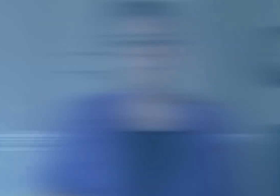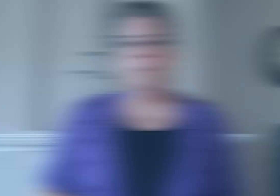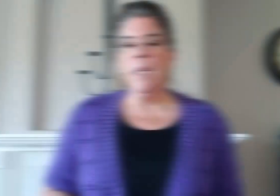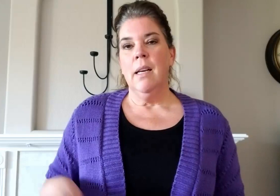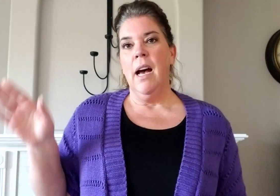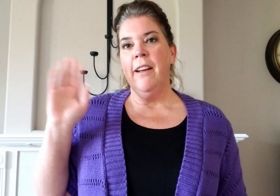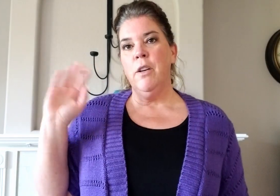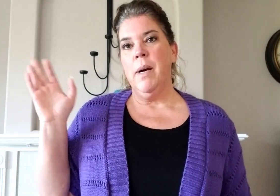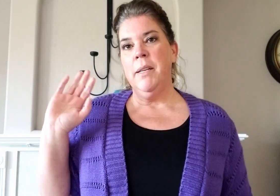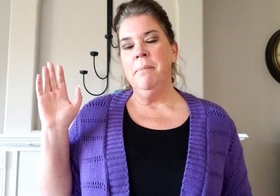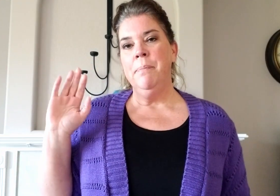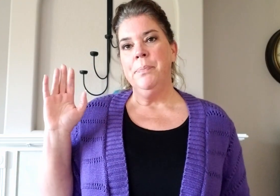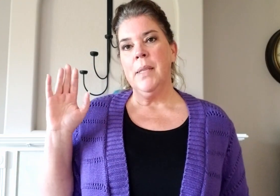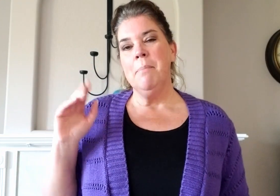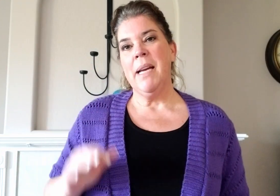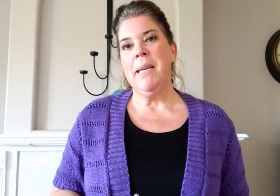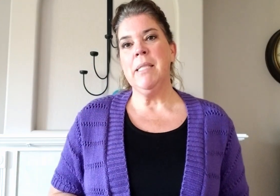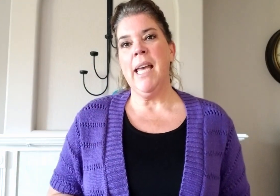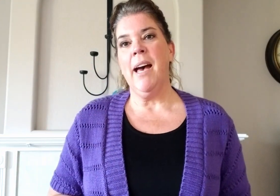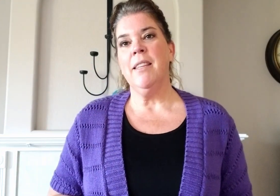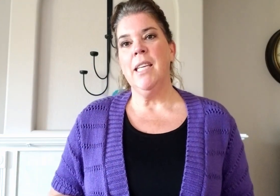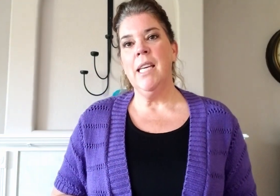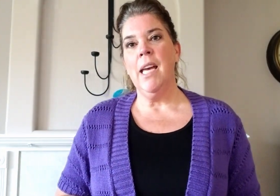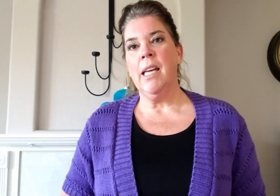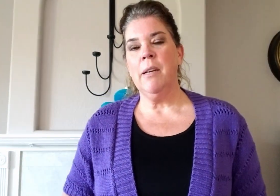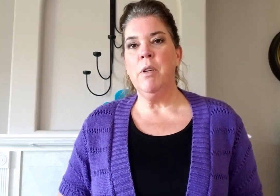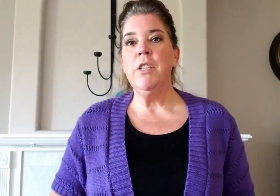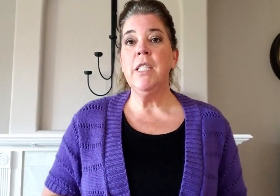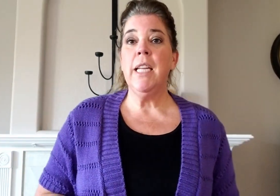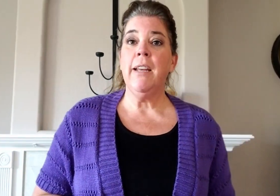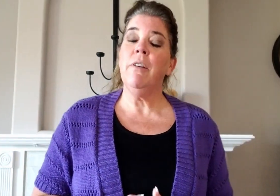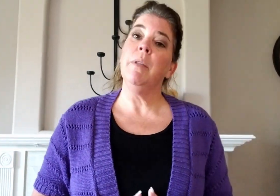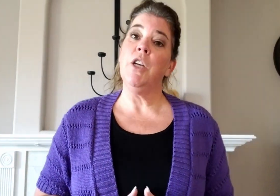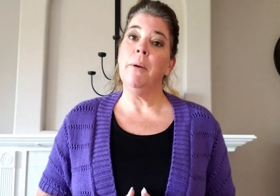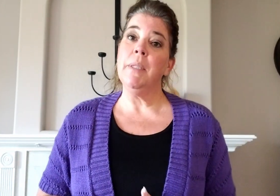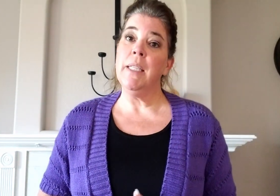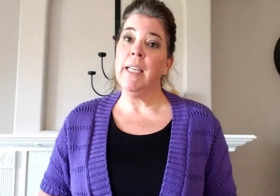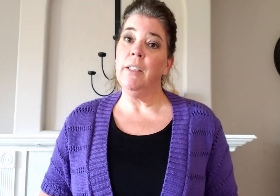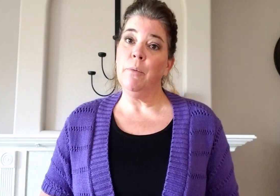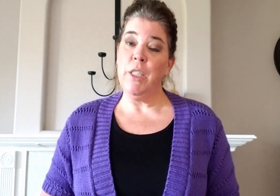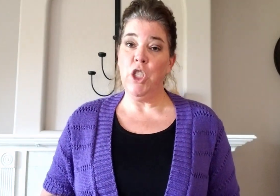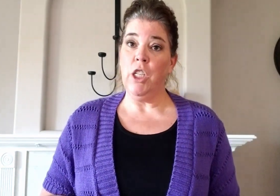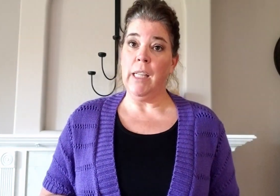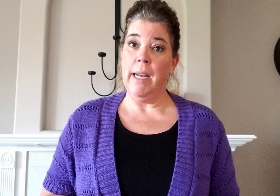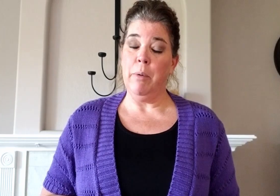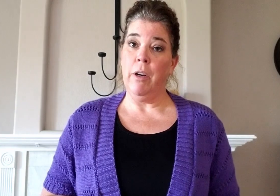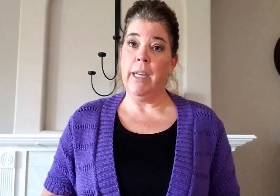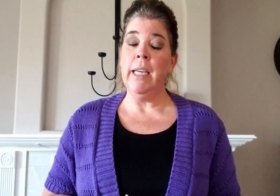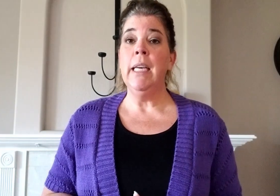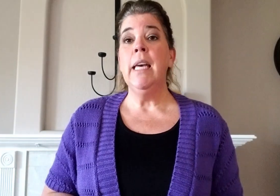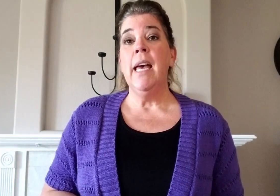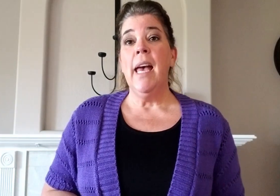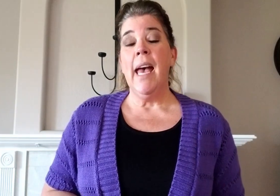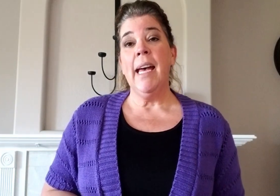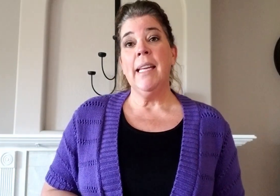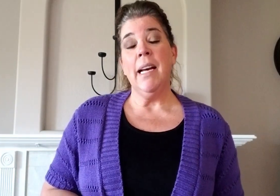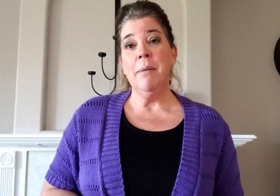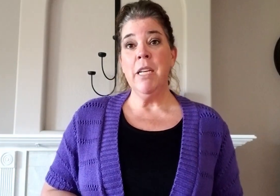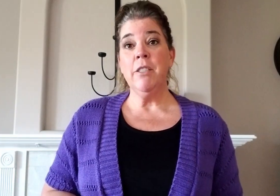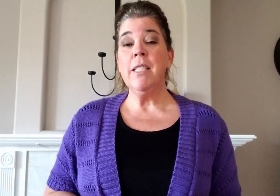Hi everyone, my name is Kathy and I'm with you today from the Thompson-Nicola Regional Library and I'm here to